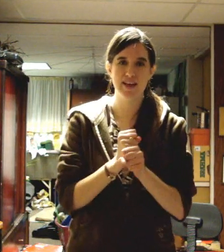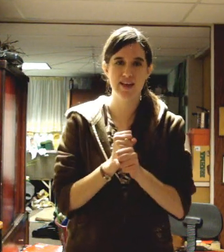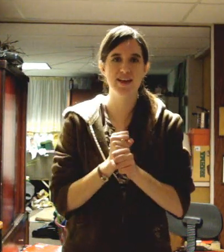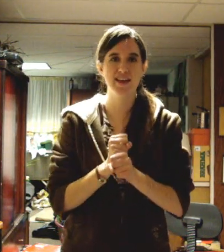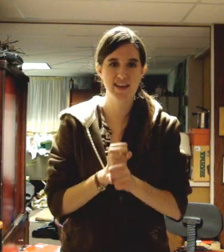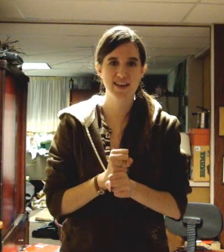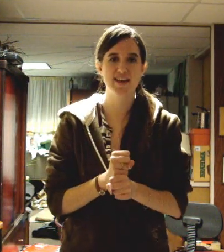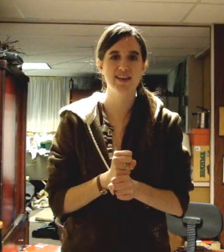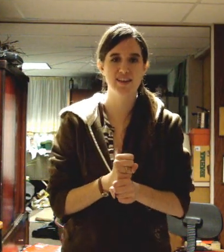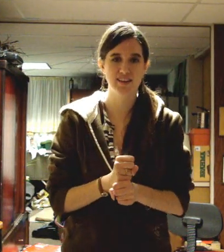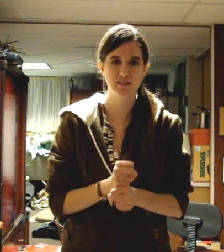get